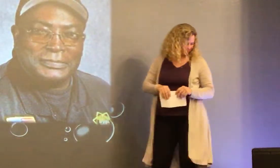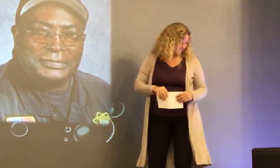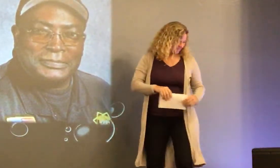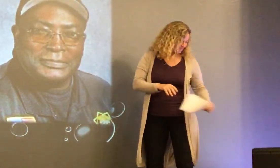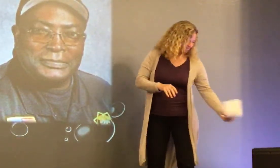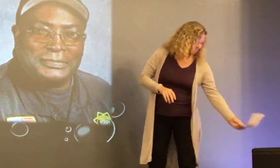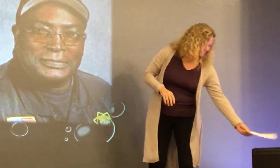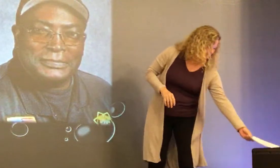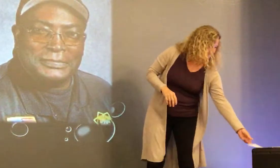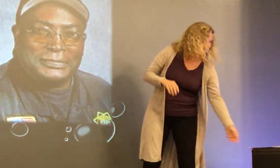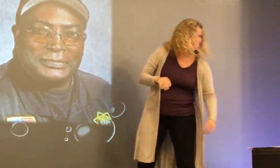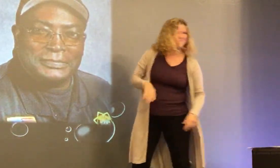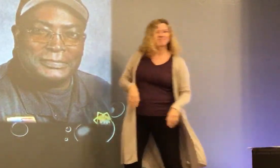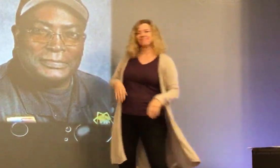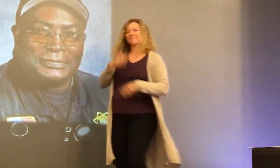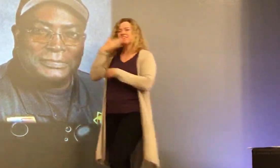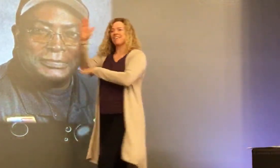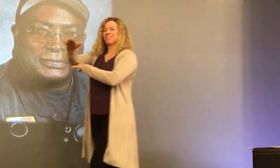Hello.